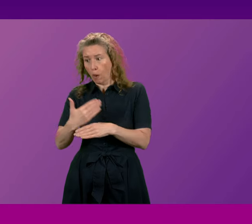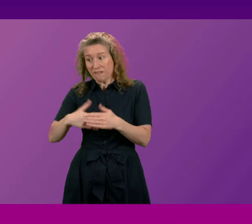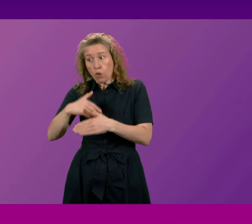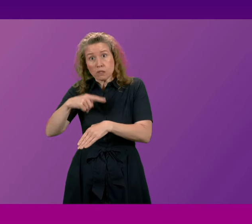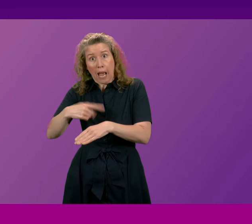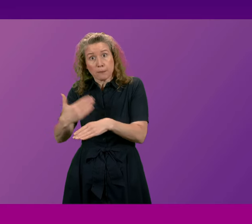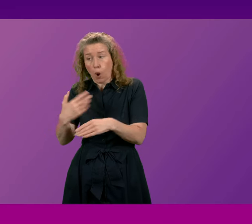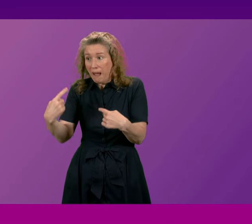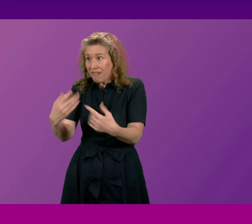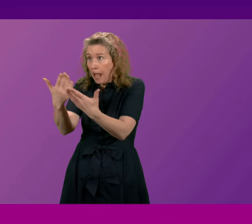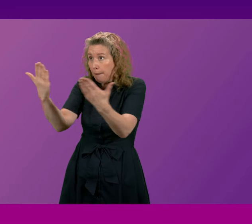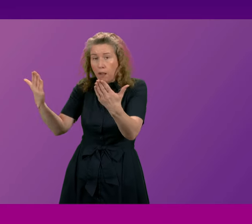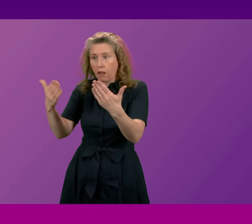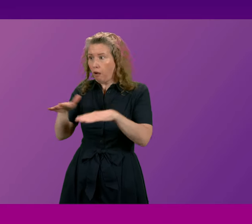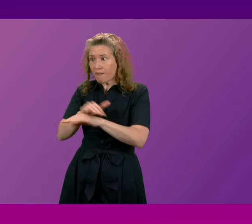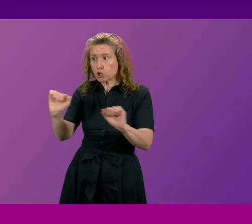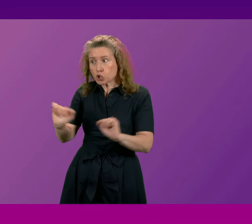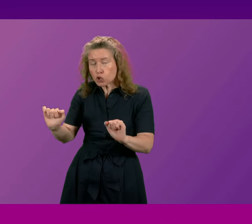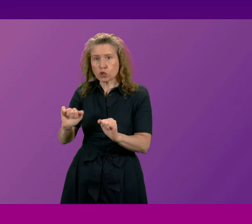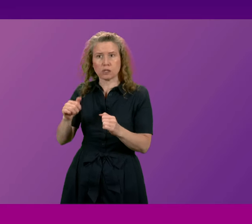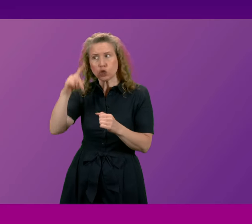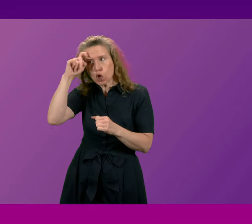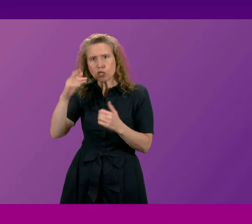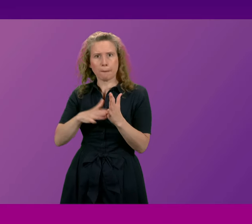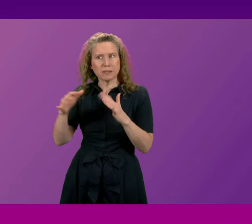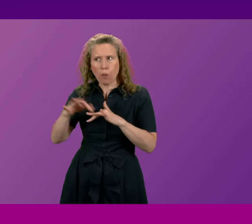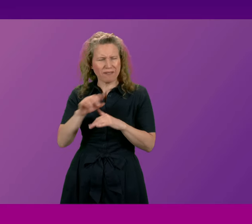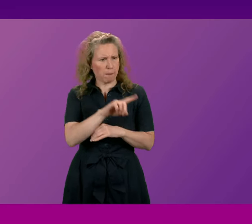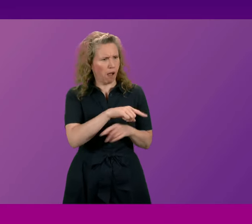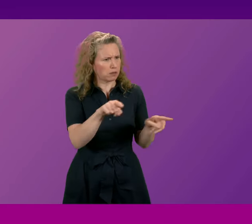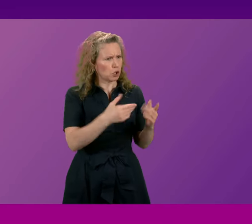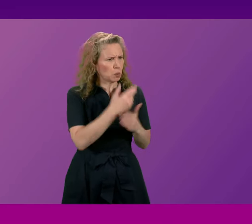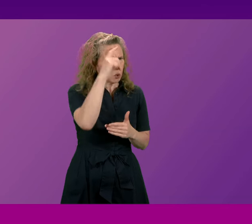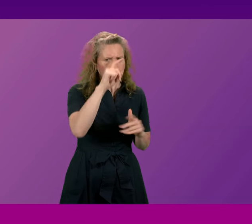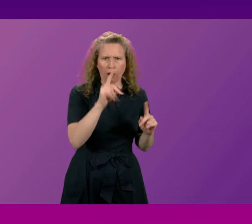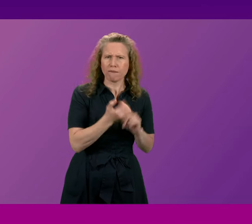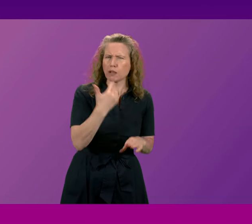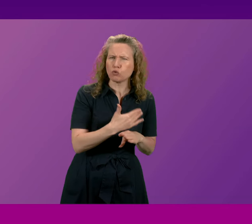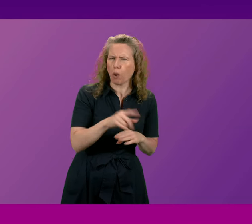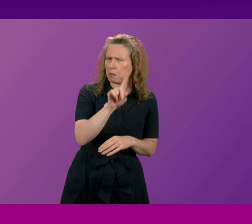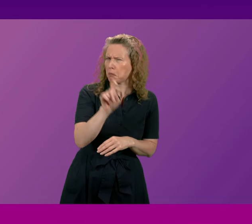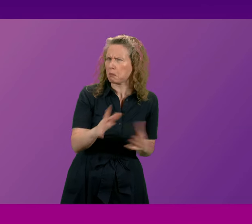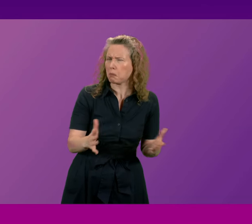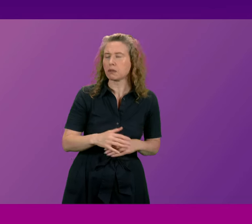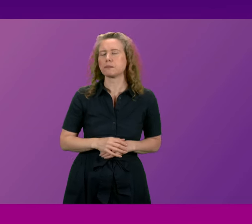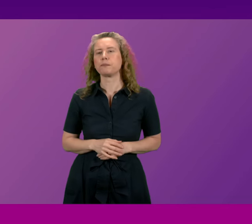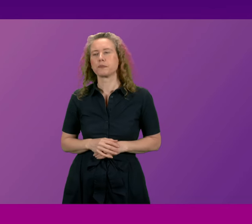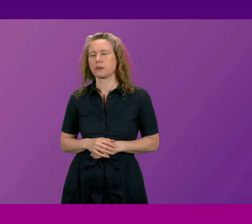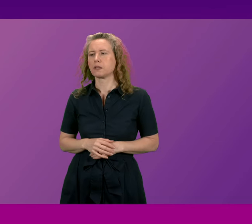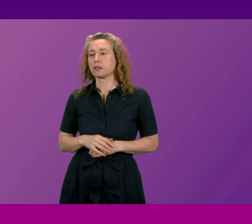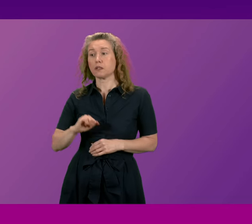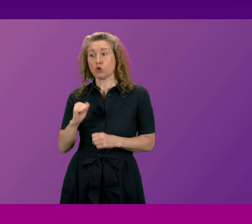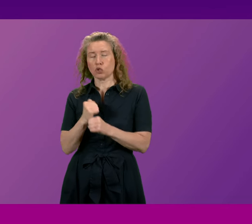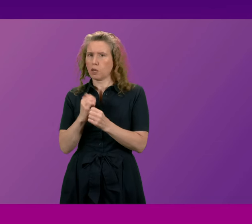equivalent unfilled nursing and midwifery vacancies first minister the Scottish Government hugely values